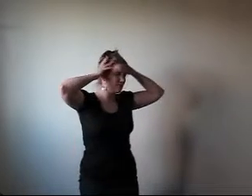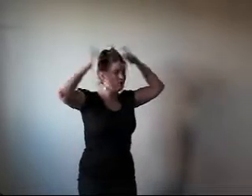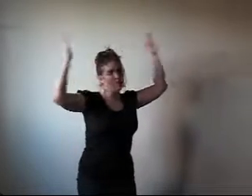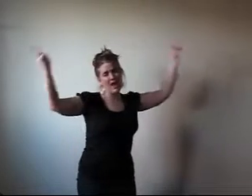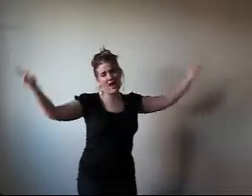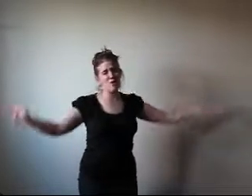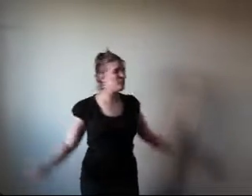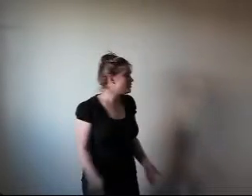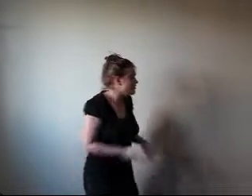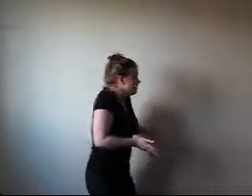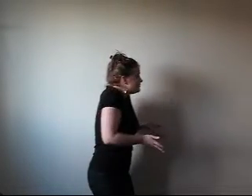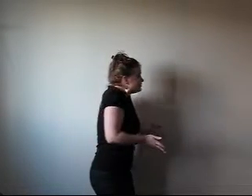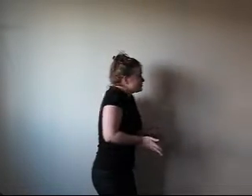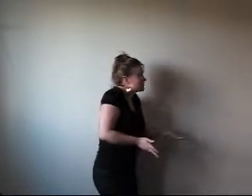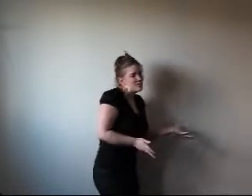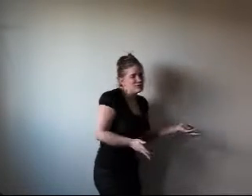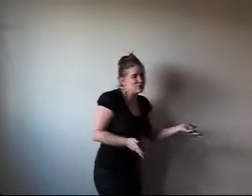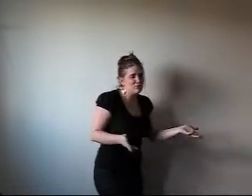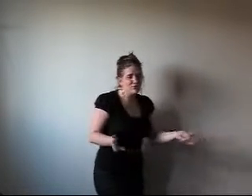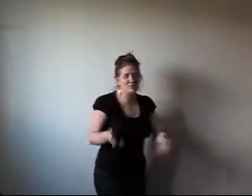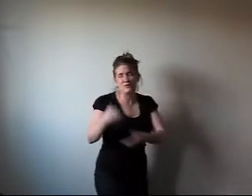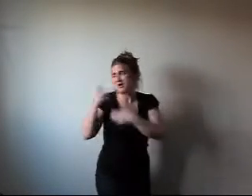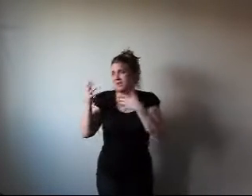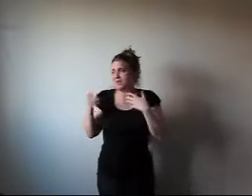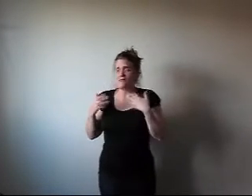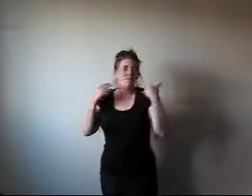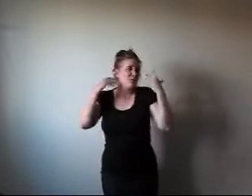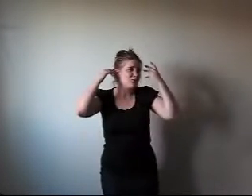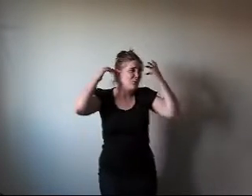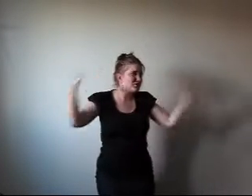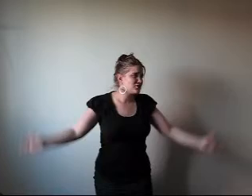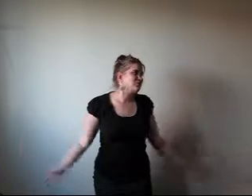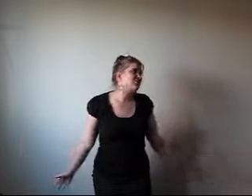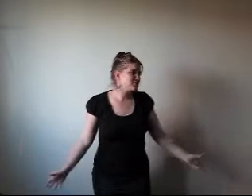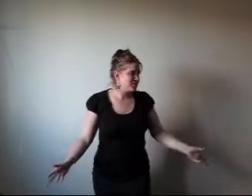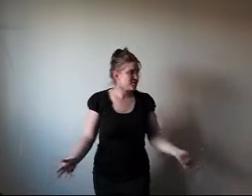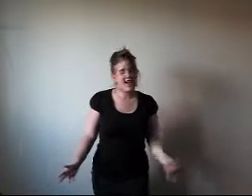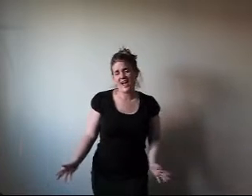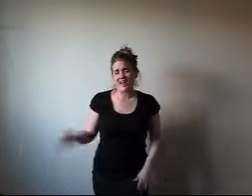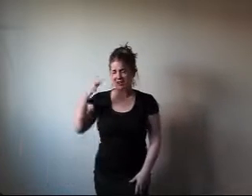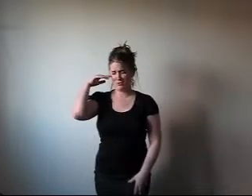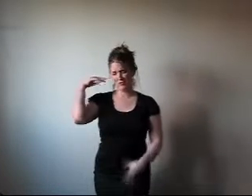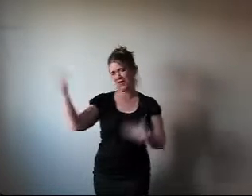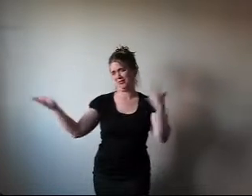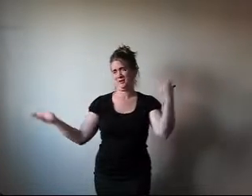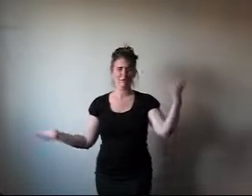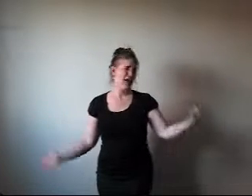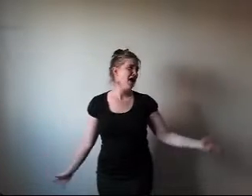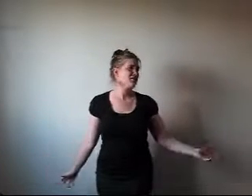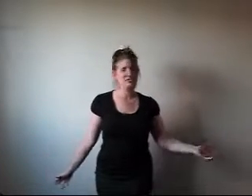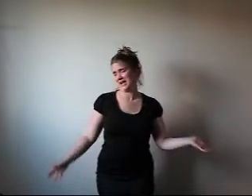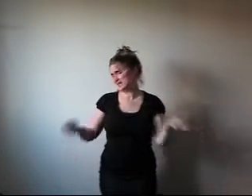is well. What do I do, sweet tooth? If I've not watched Dilchon Pahai and I know nothing about hairstyle.